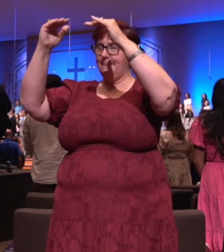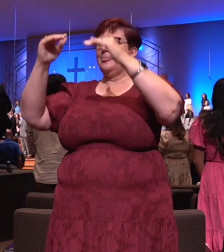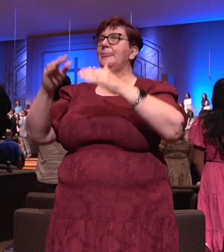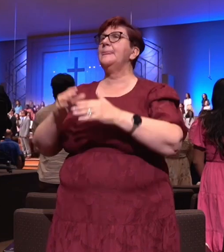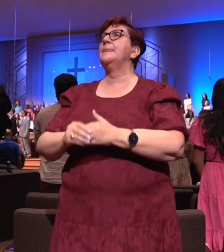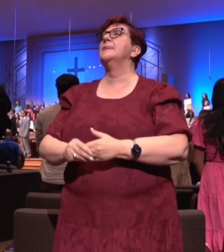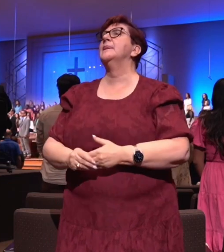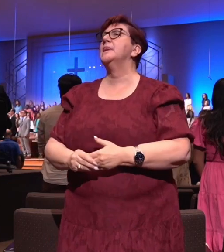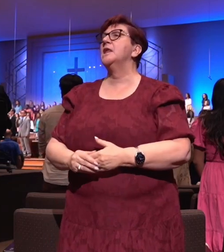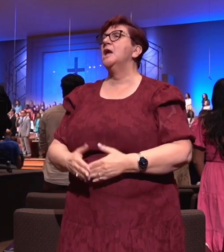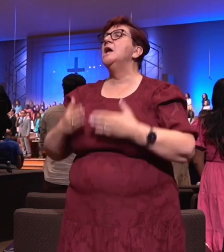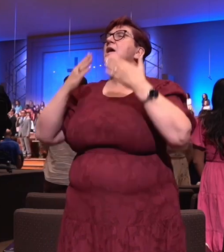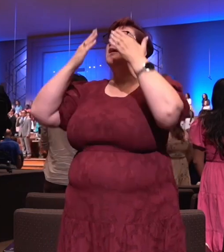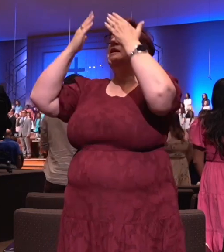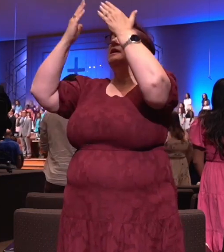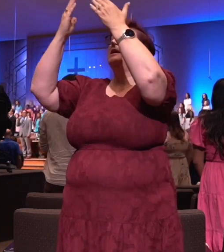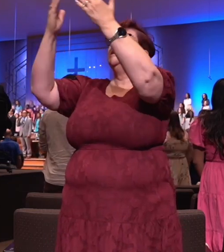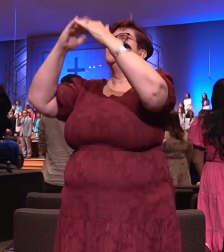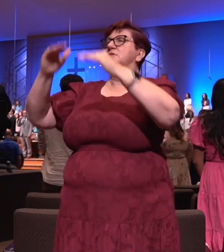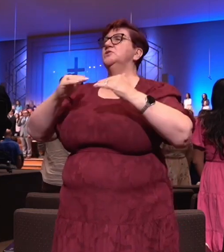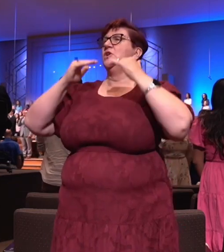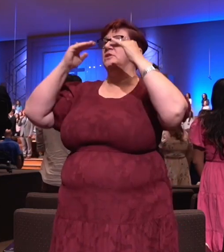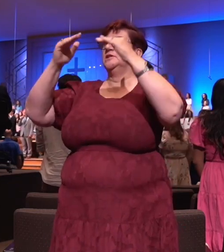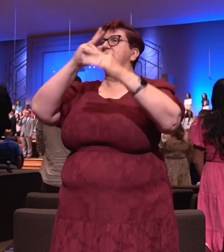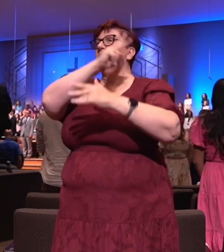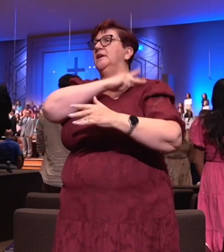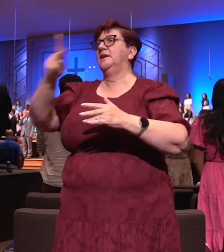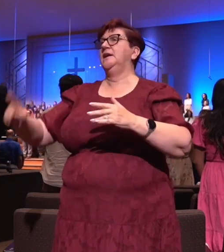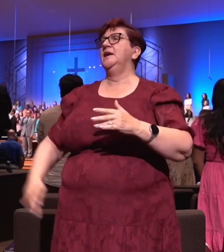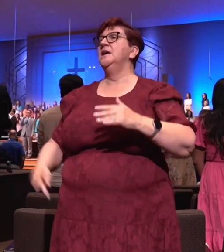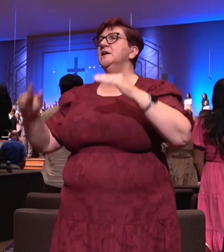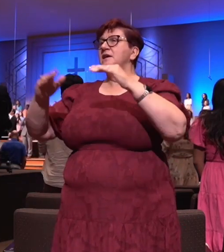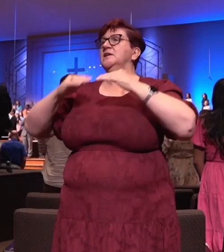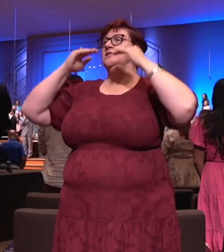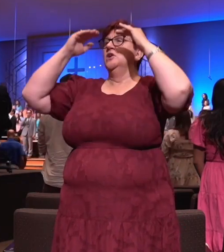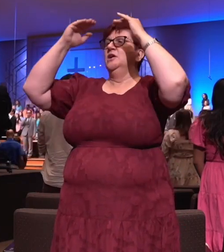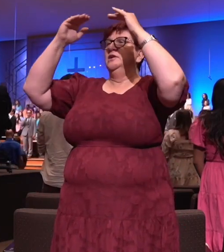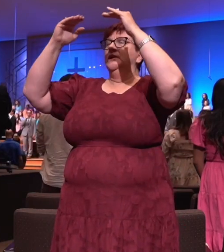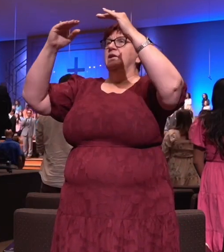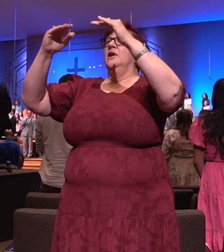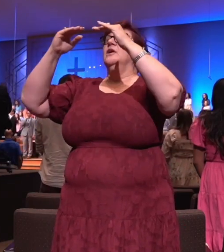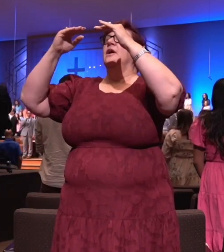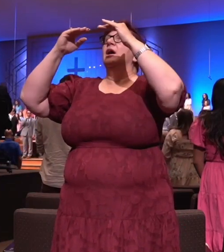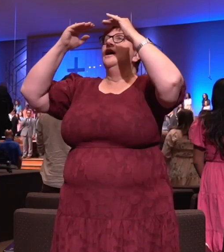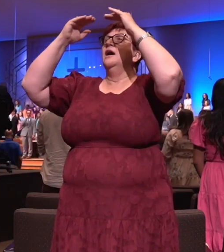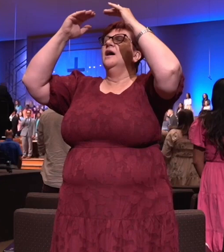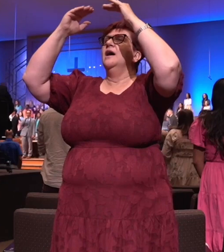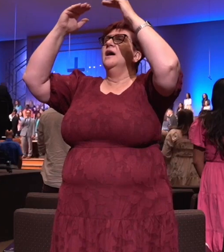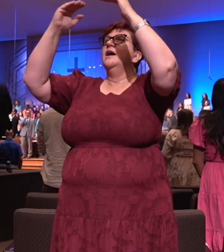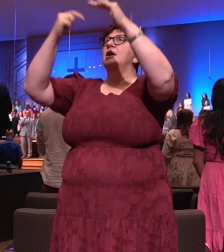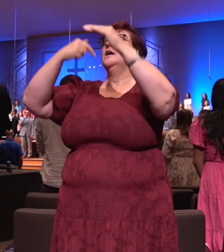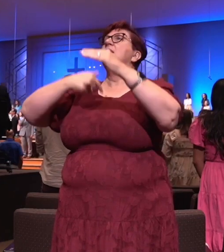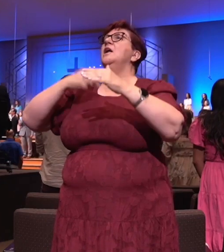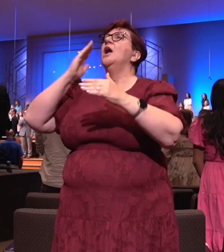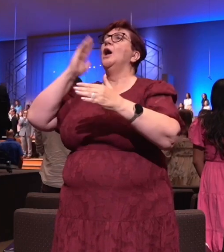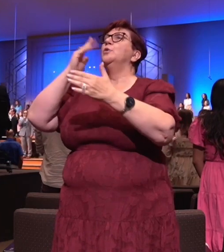He is exalted, the King is exalted on high, I will